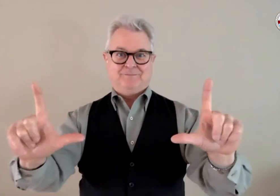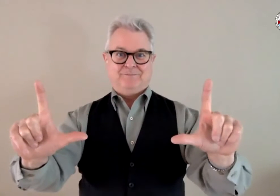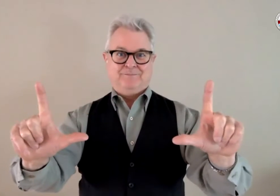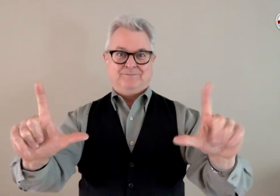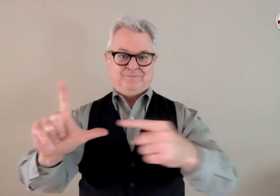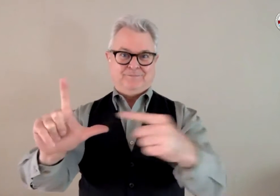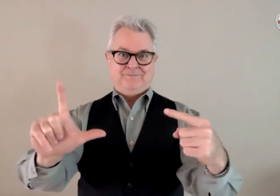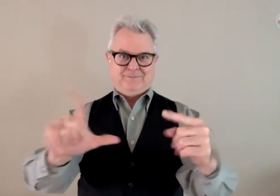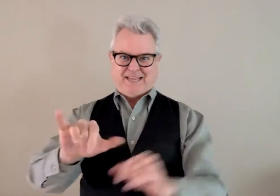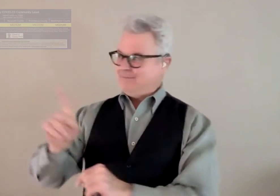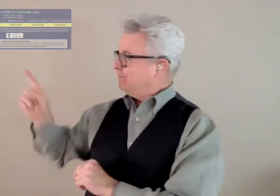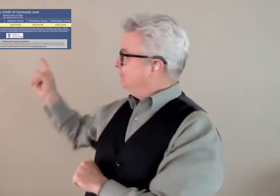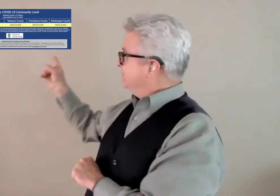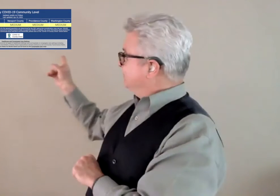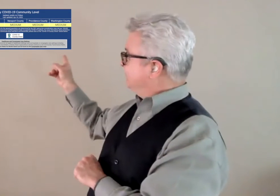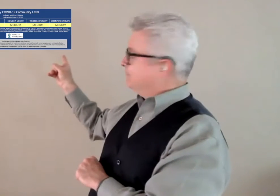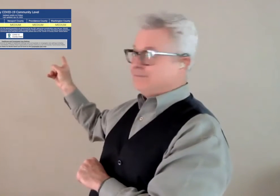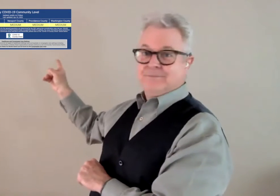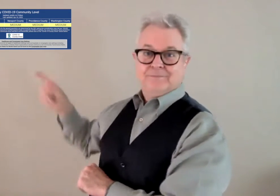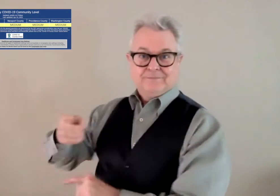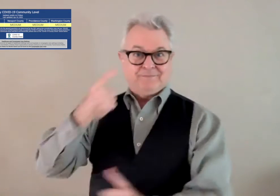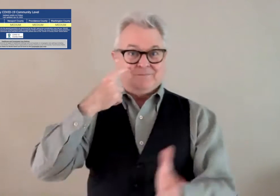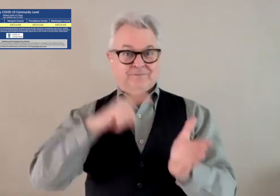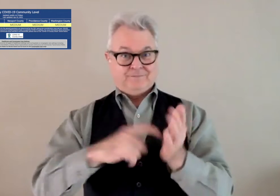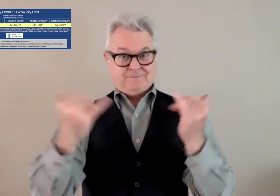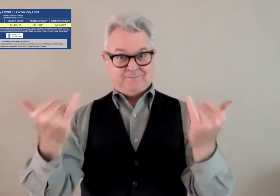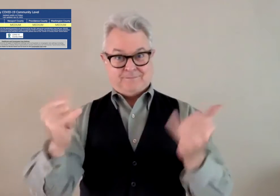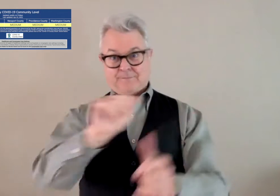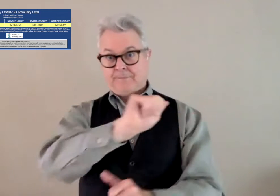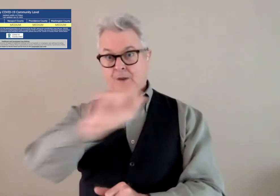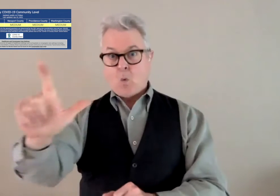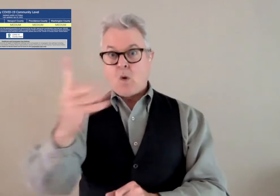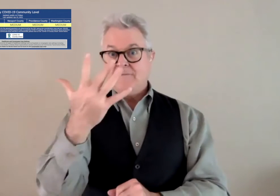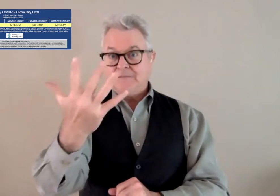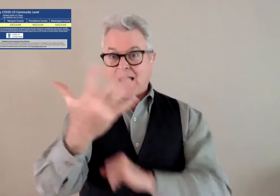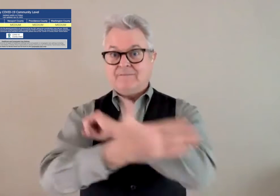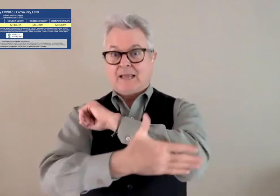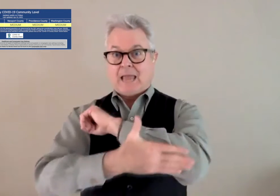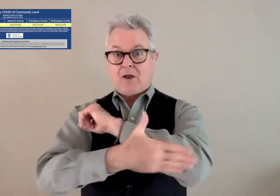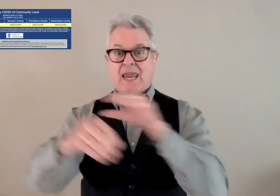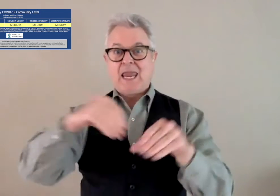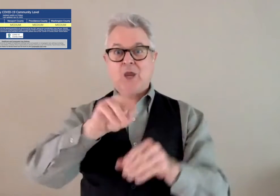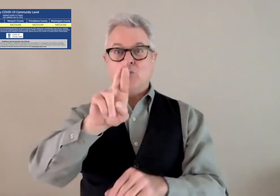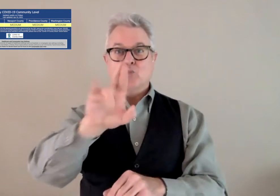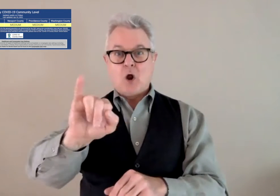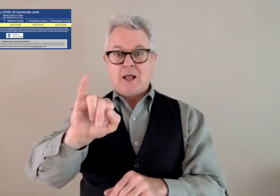As you can see this chart that is above my shoulder, I want you to notice that all five counties